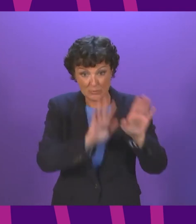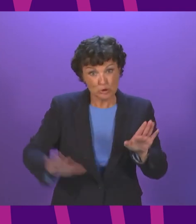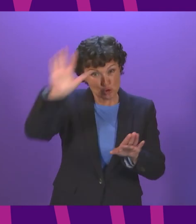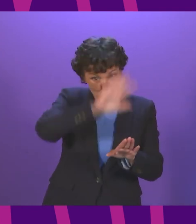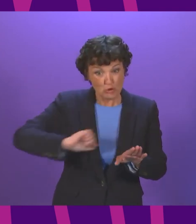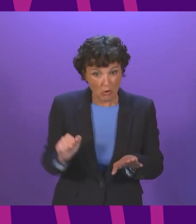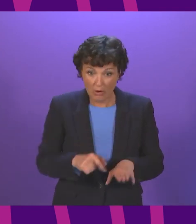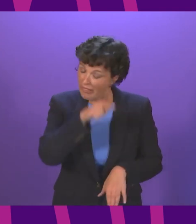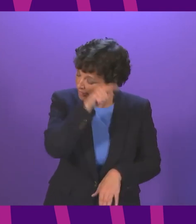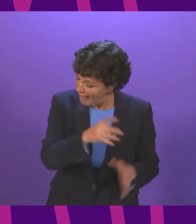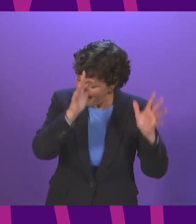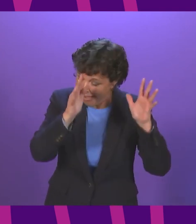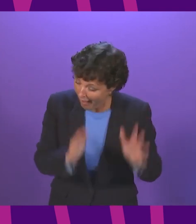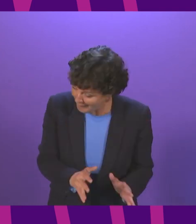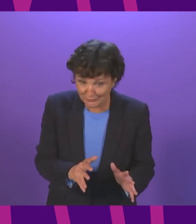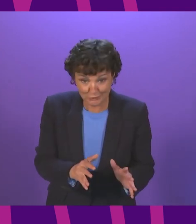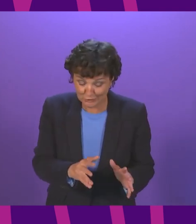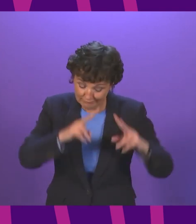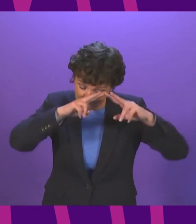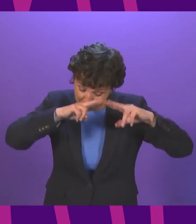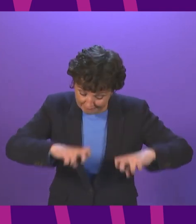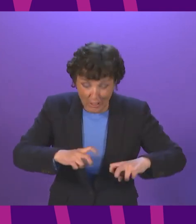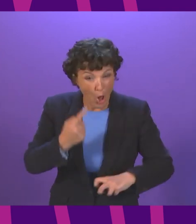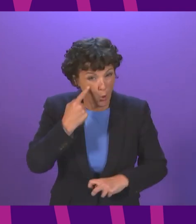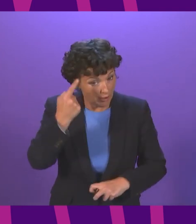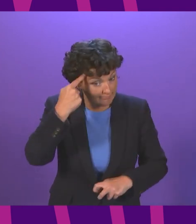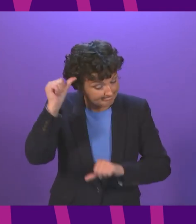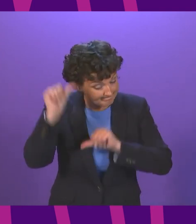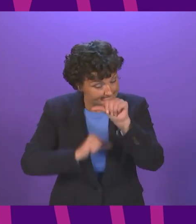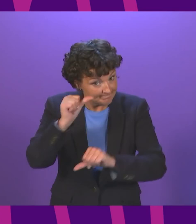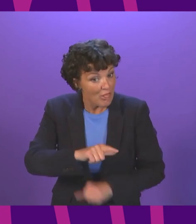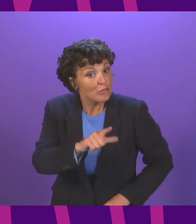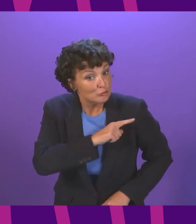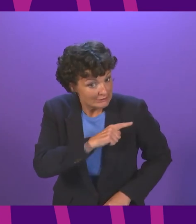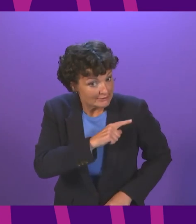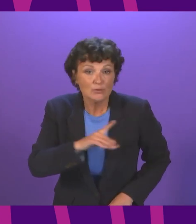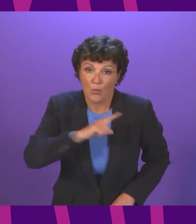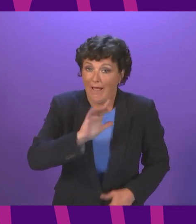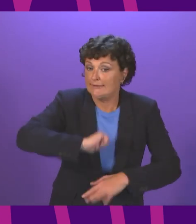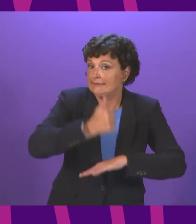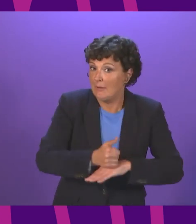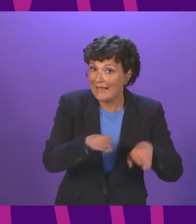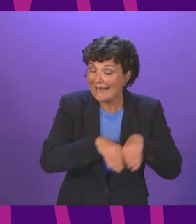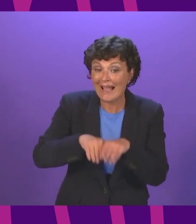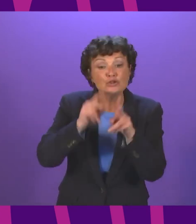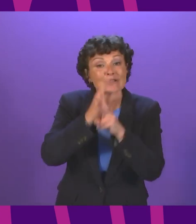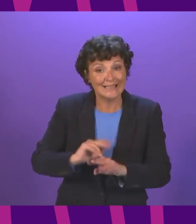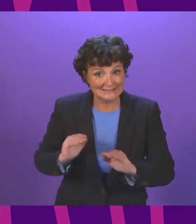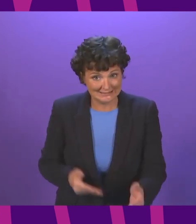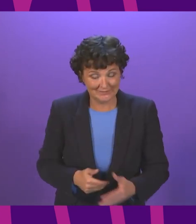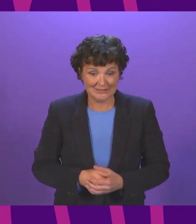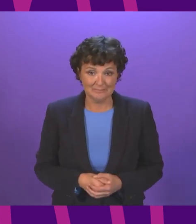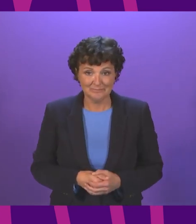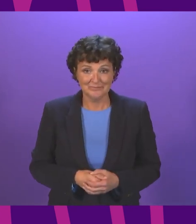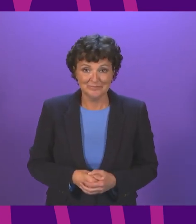of how that comes about, which is the rationale behind a national care service. The final issue that